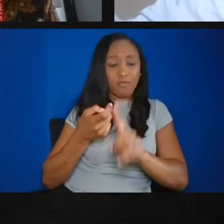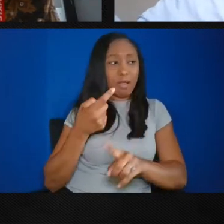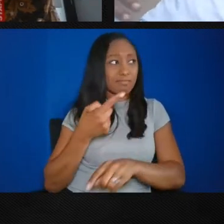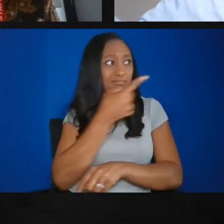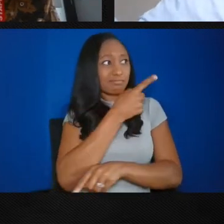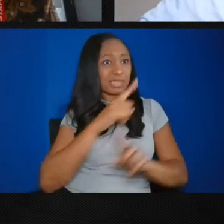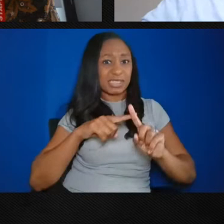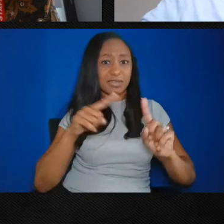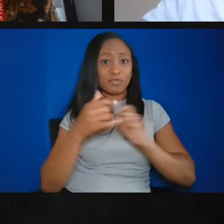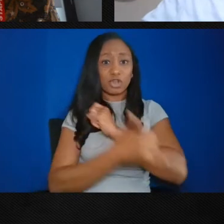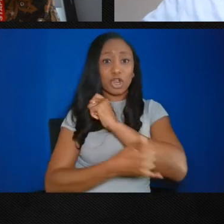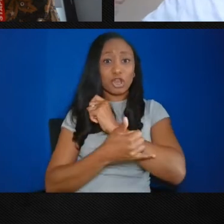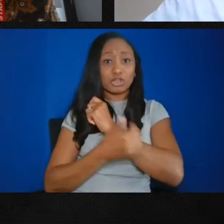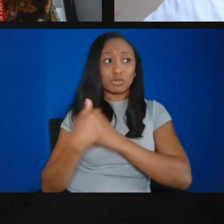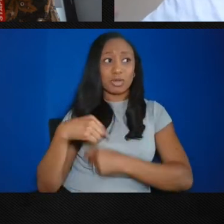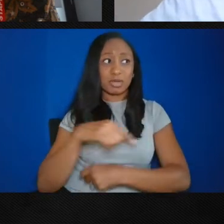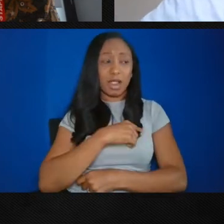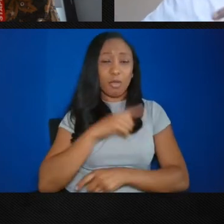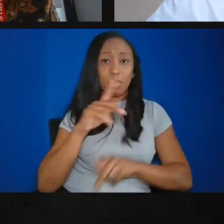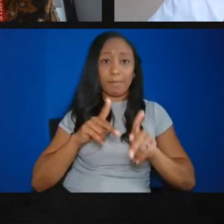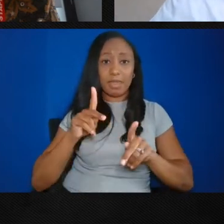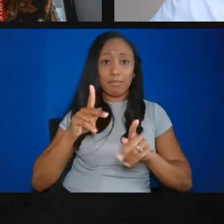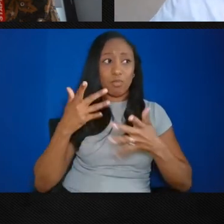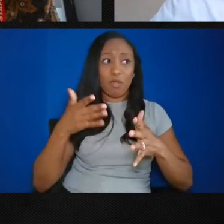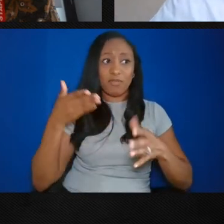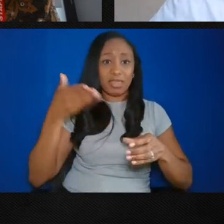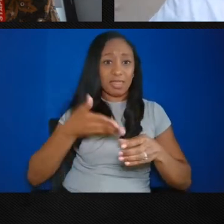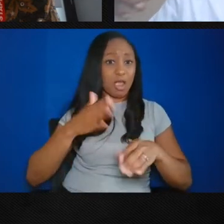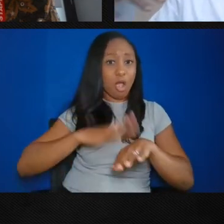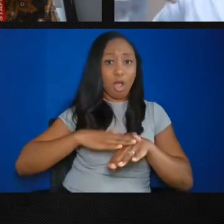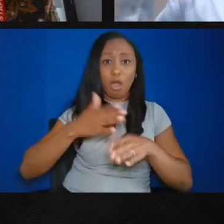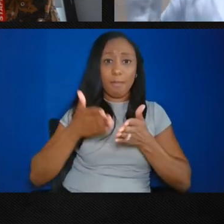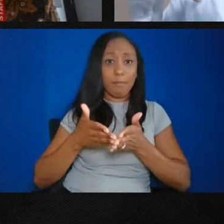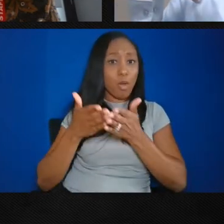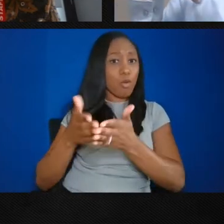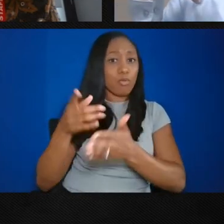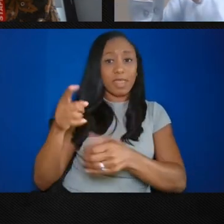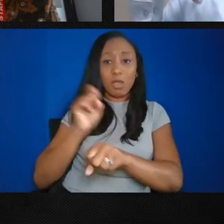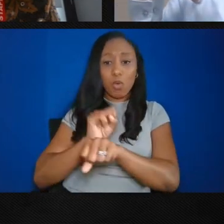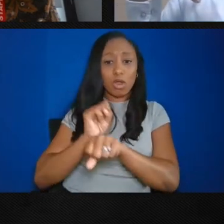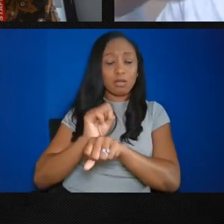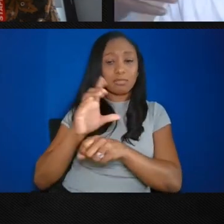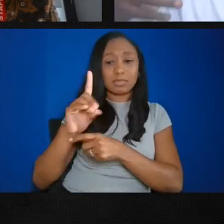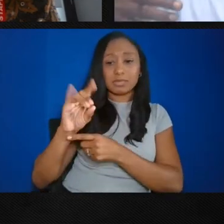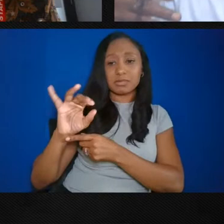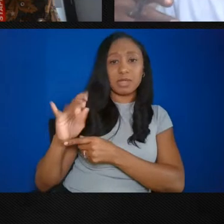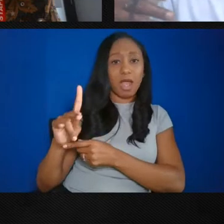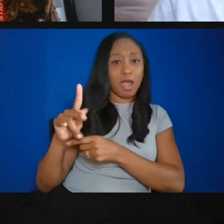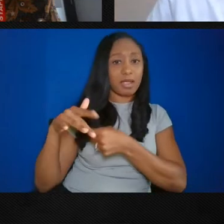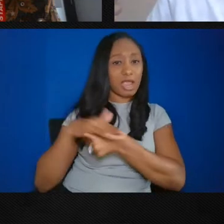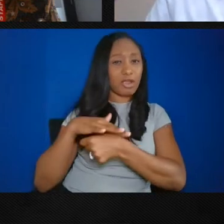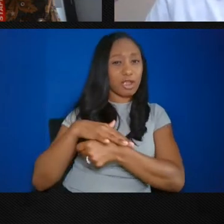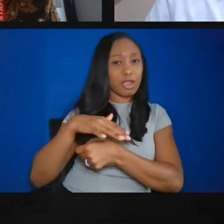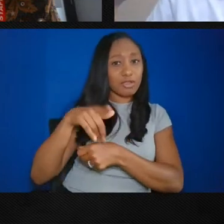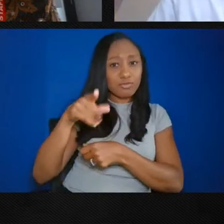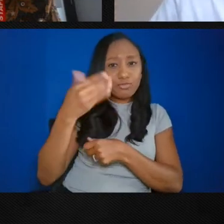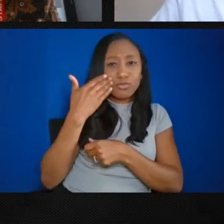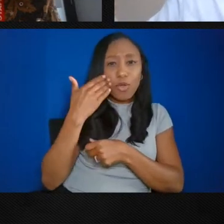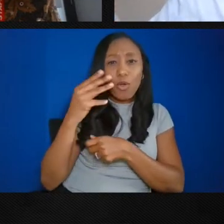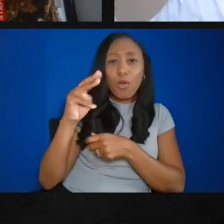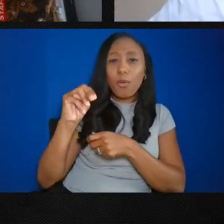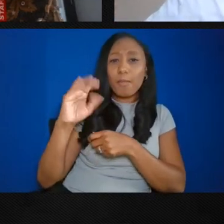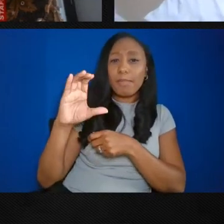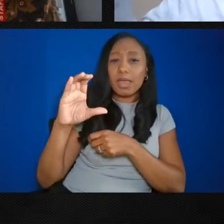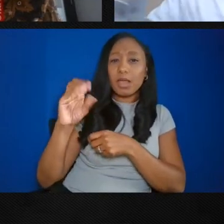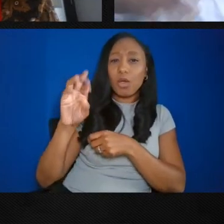our four people were on those boats. They worked the docks. When McCormick Spice and Domino's Sugar